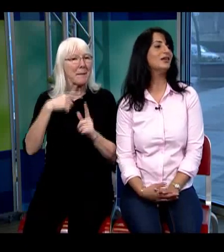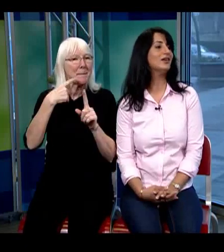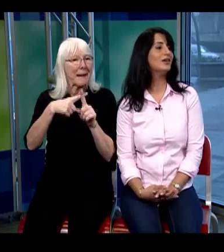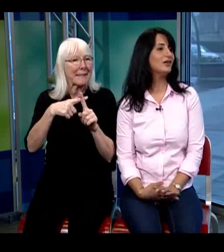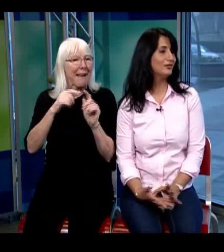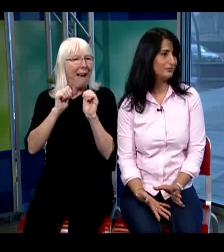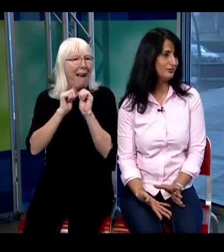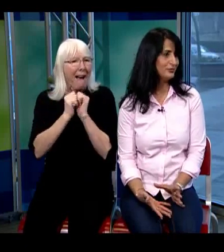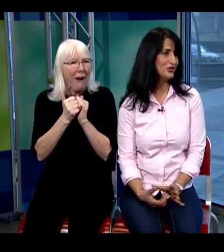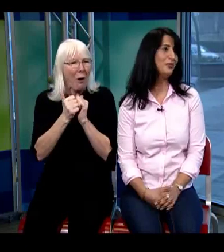job